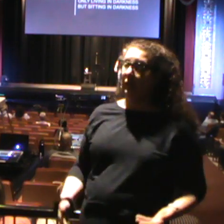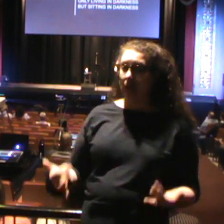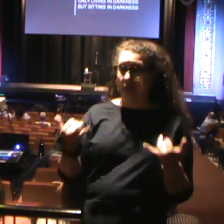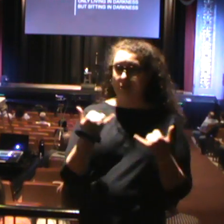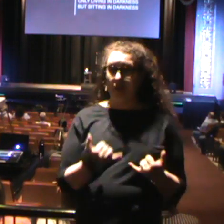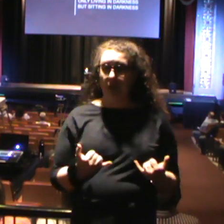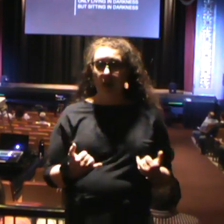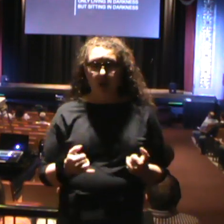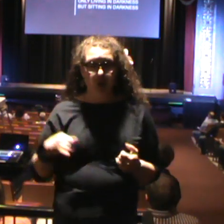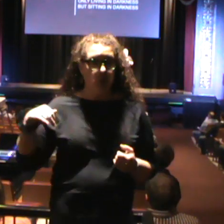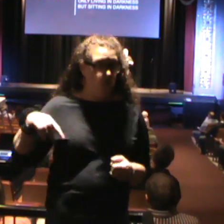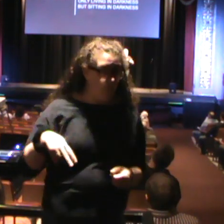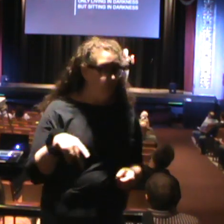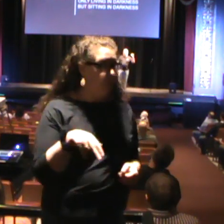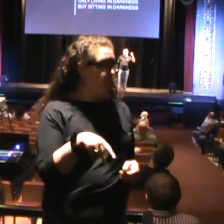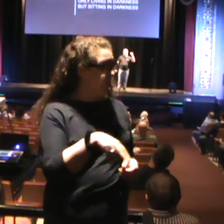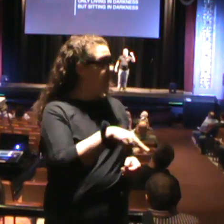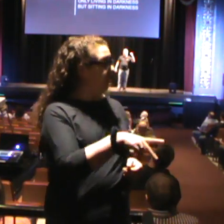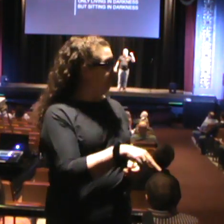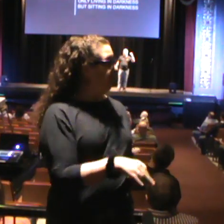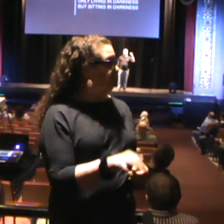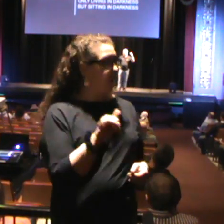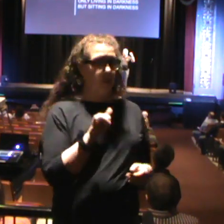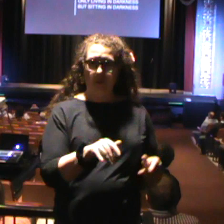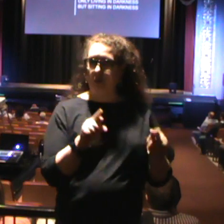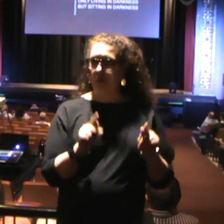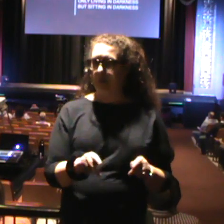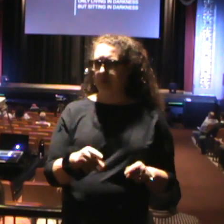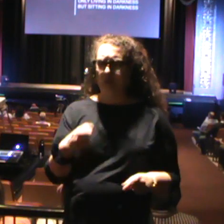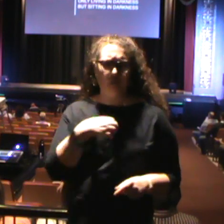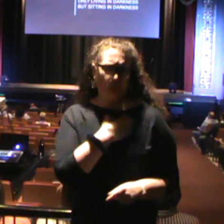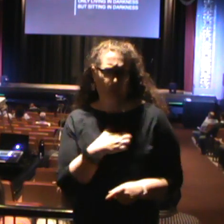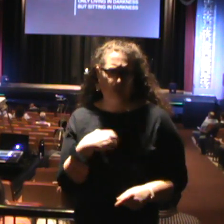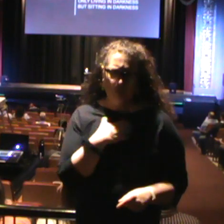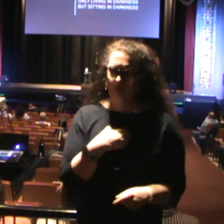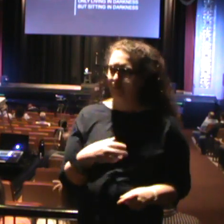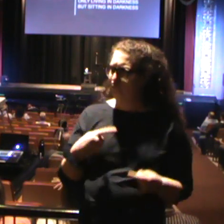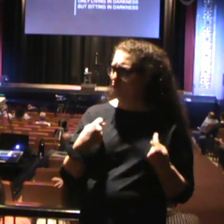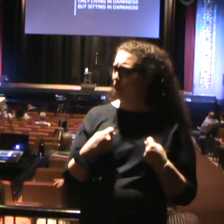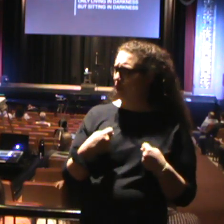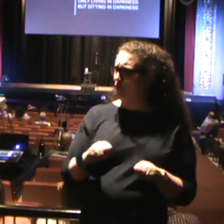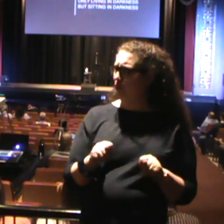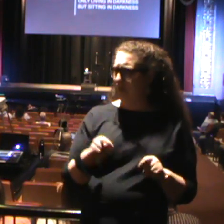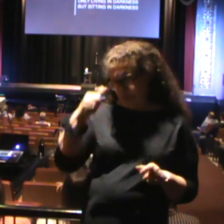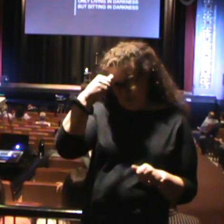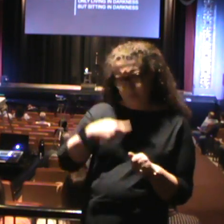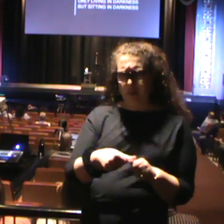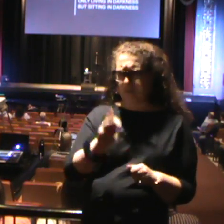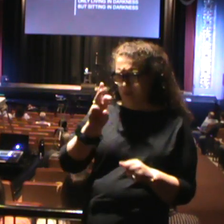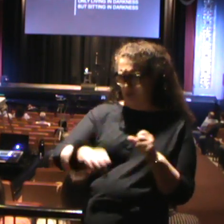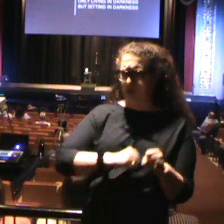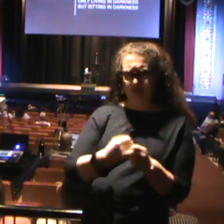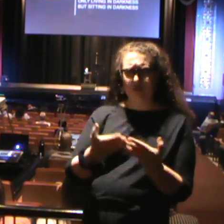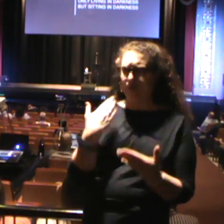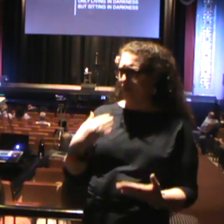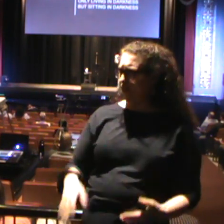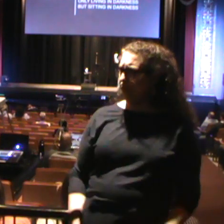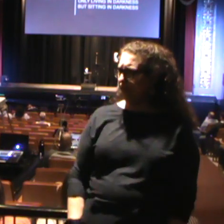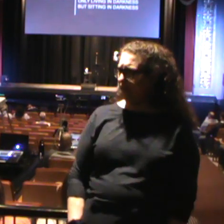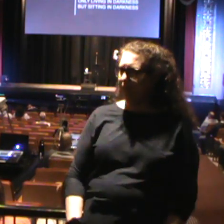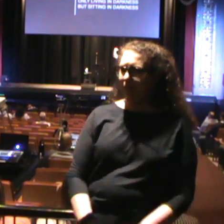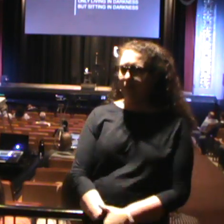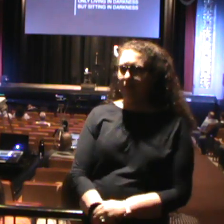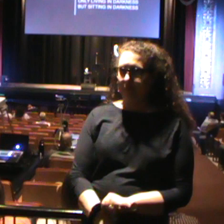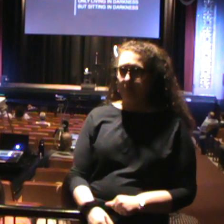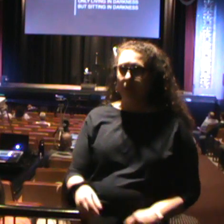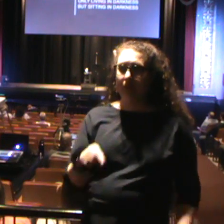and some people complained about it. Try it six years ago. And so this is our base. This is our home. This is like